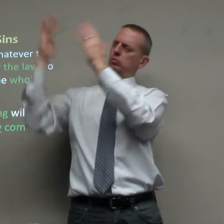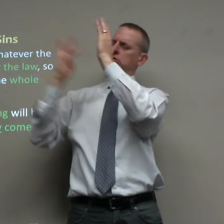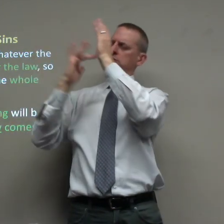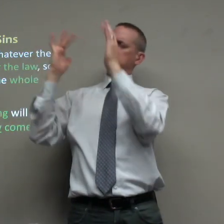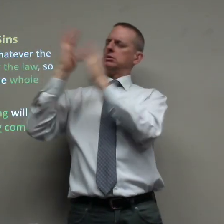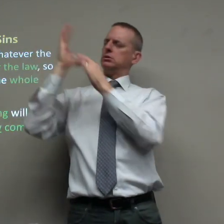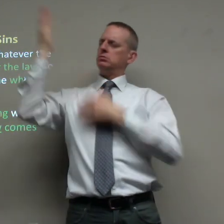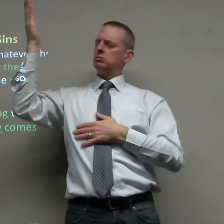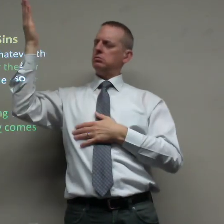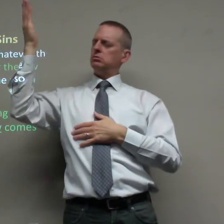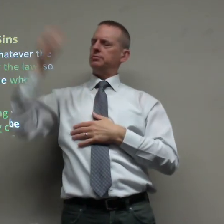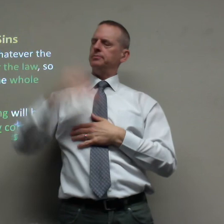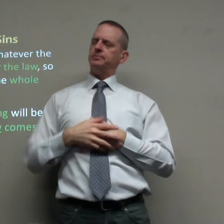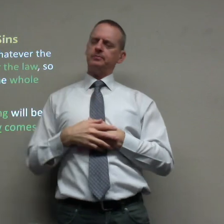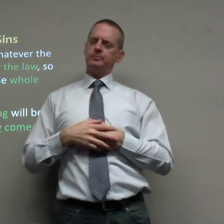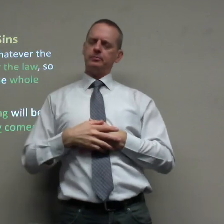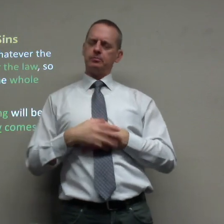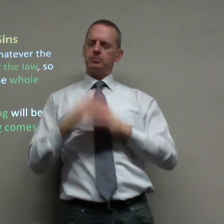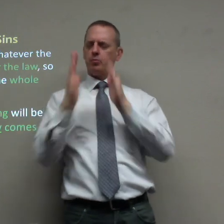look to you and be brought to you in Jesus.